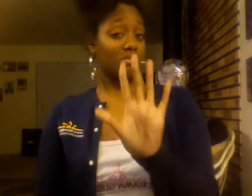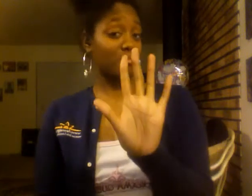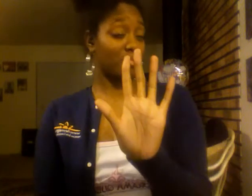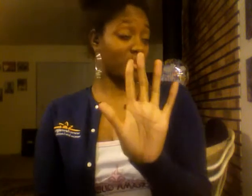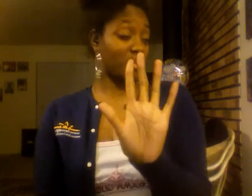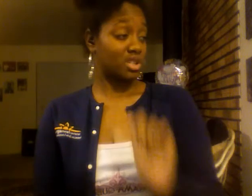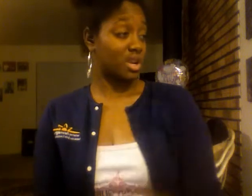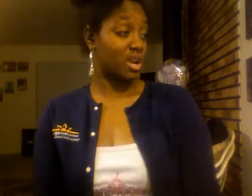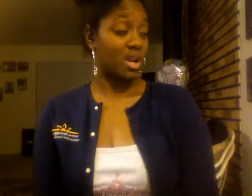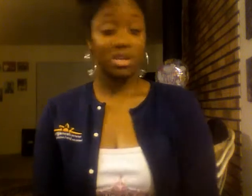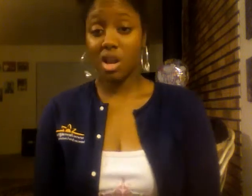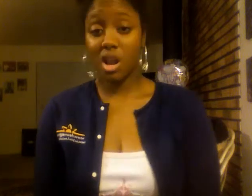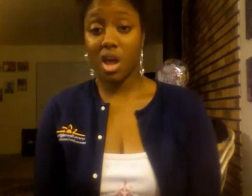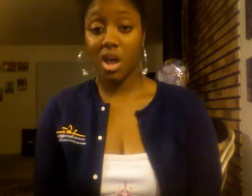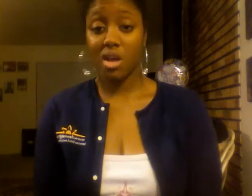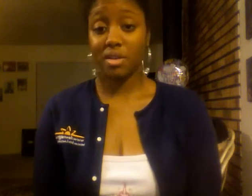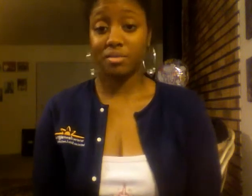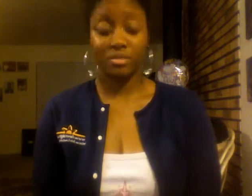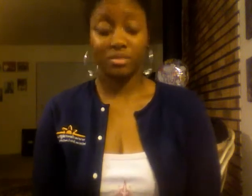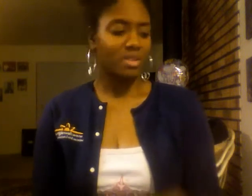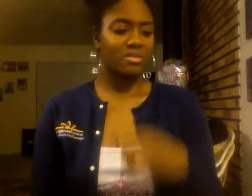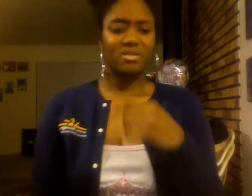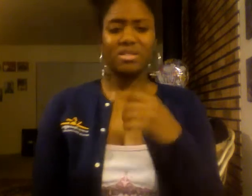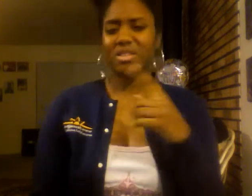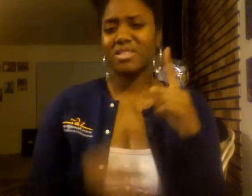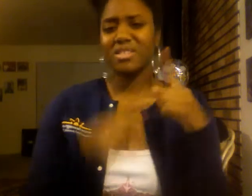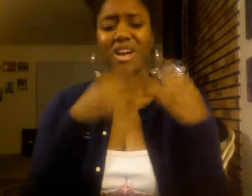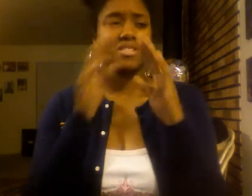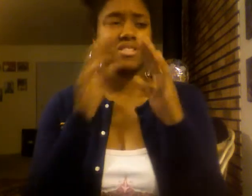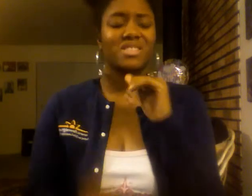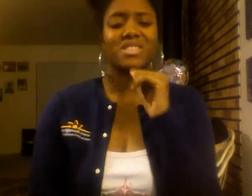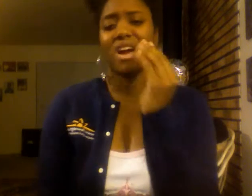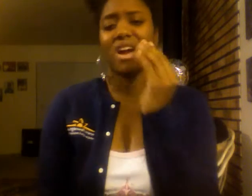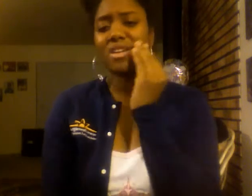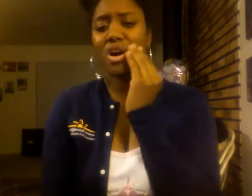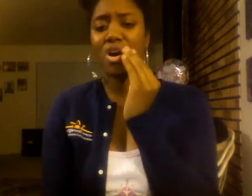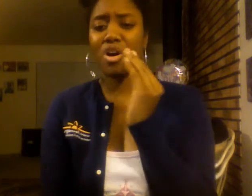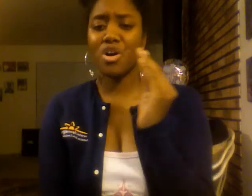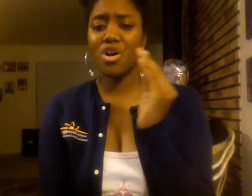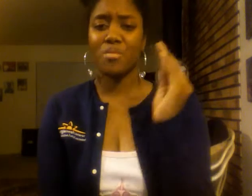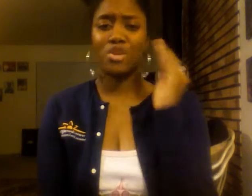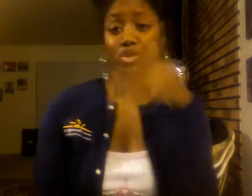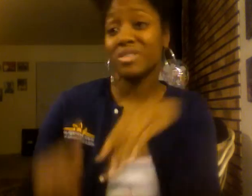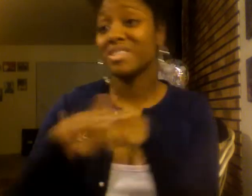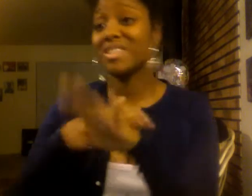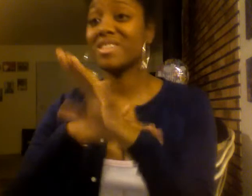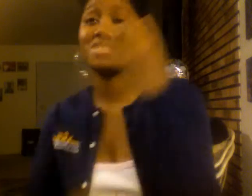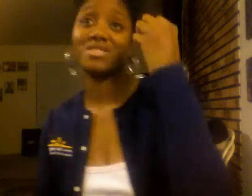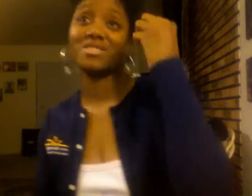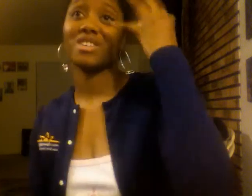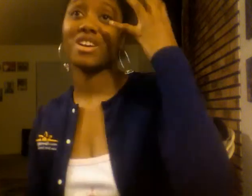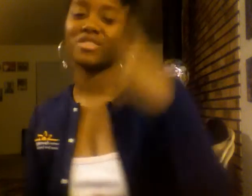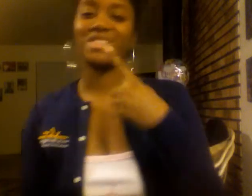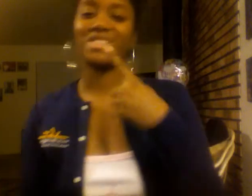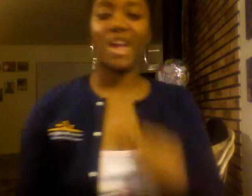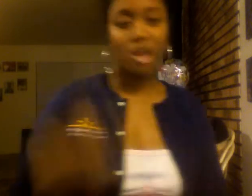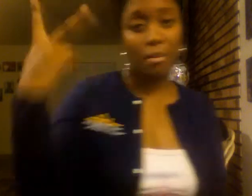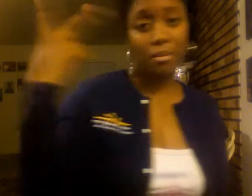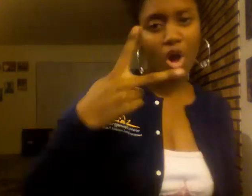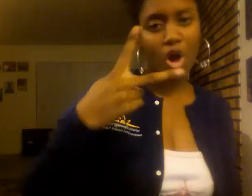unappreciated. Lately our house is not a home. You come in and take a shower then say I'm gone.